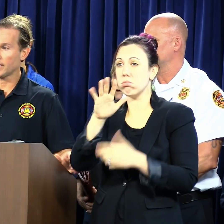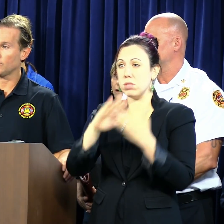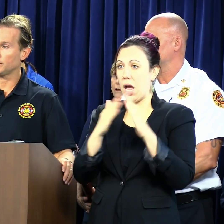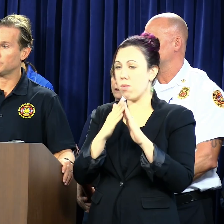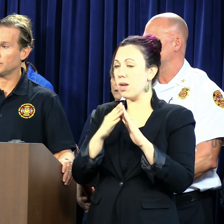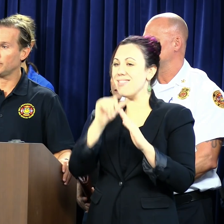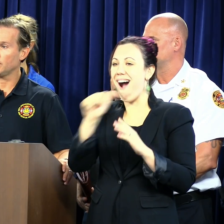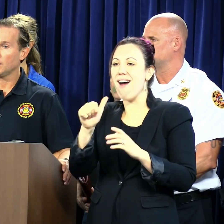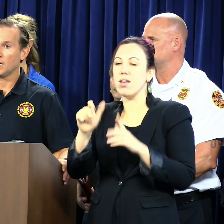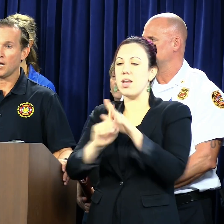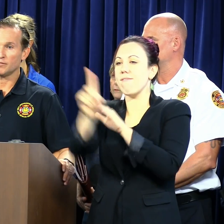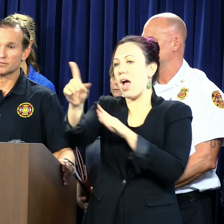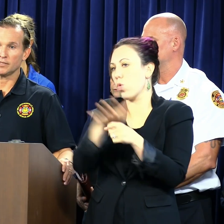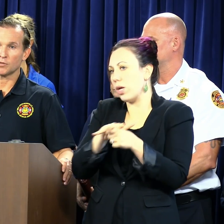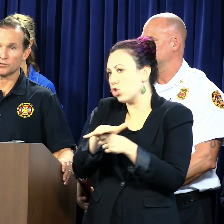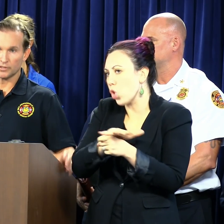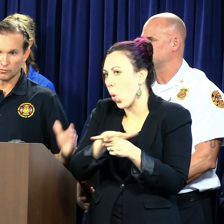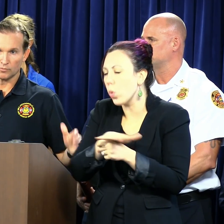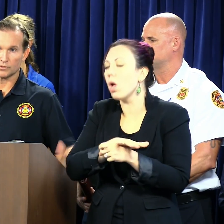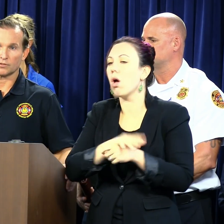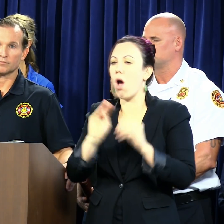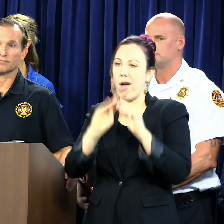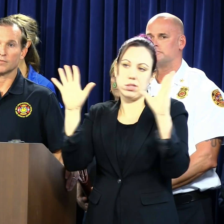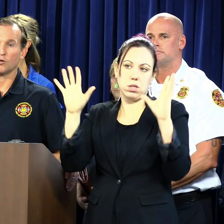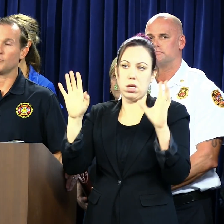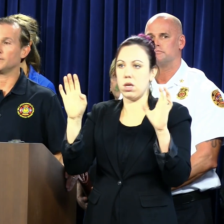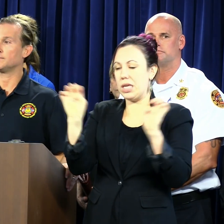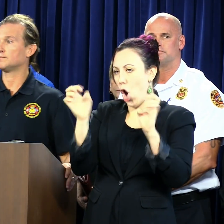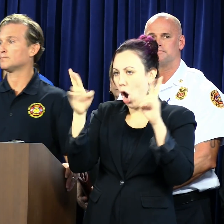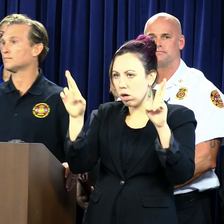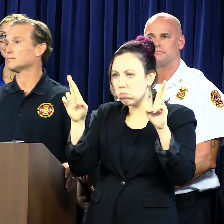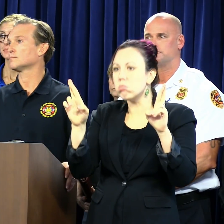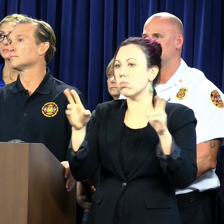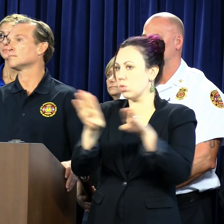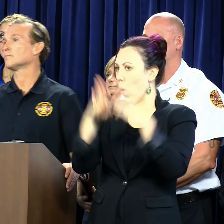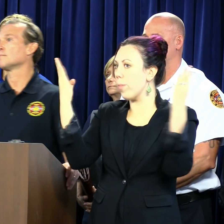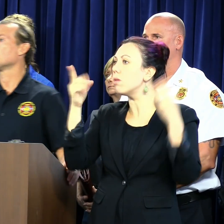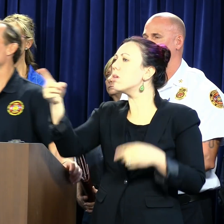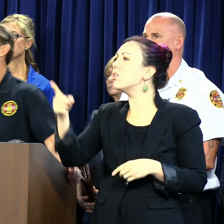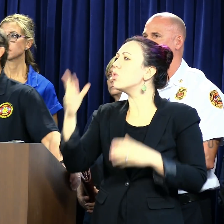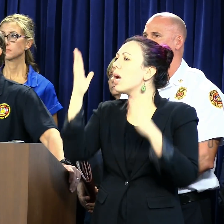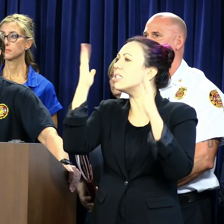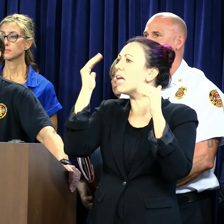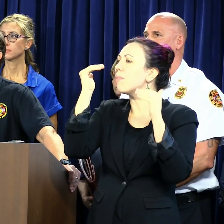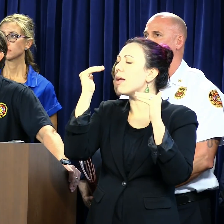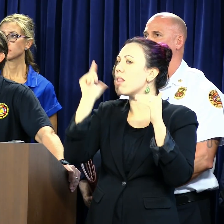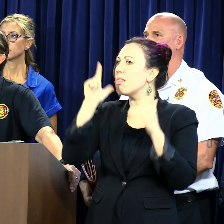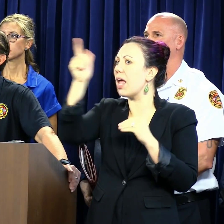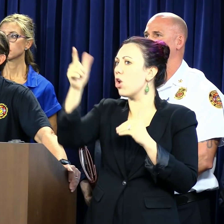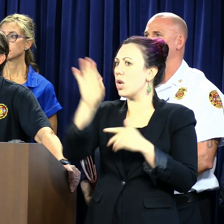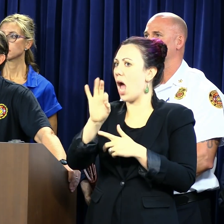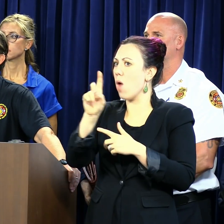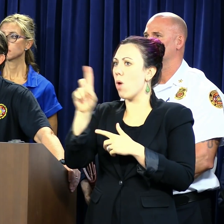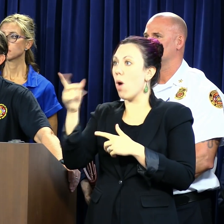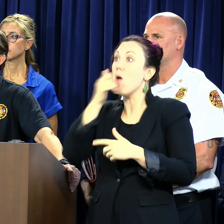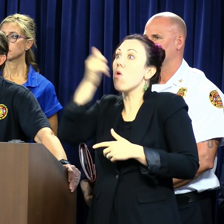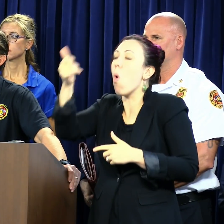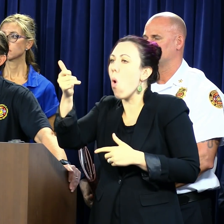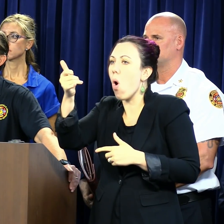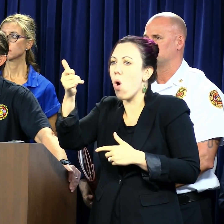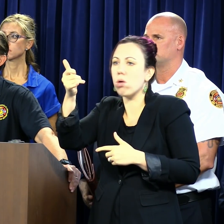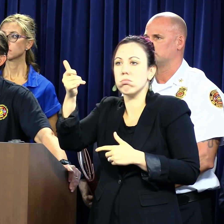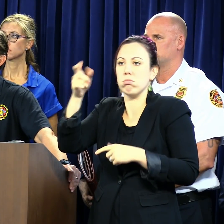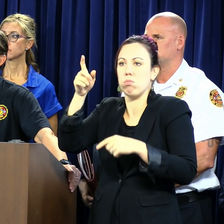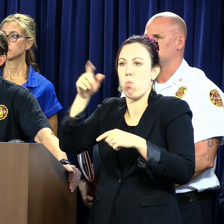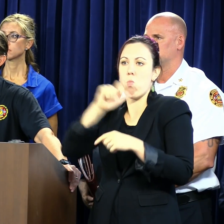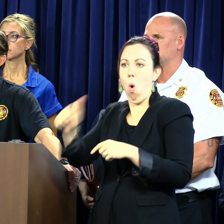in that evacuation zone, obviously, emergency rooms are open. Mayor, do you anticipate a time when 911 calls can no longer